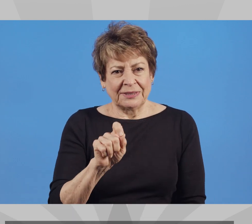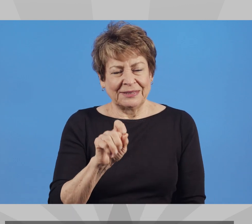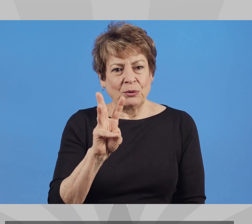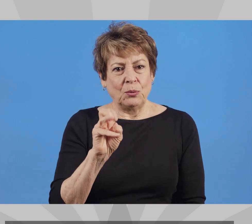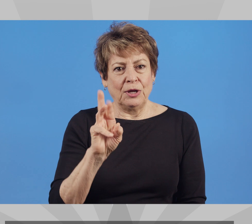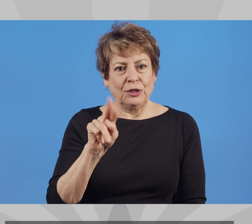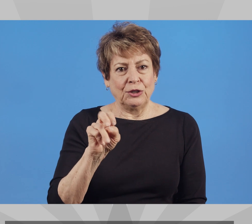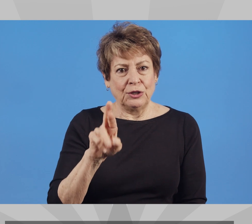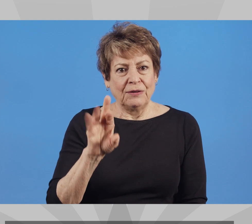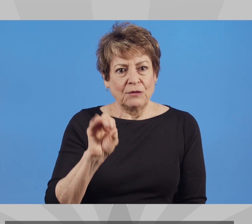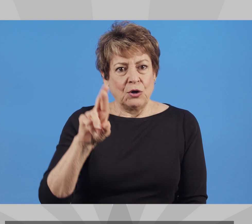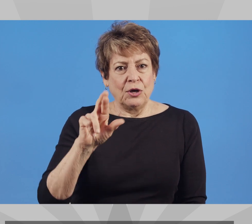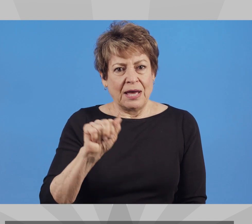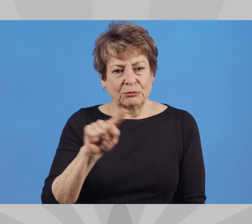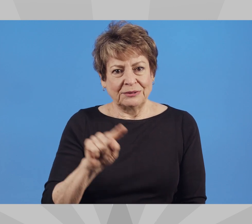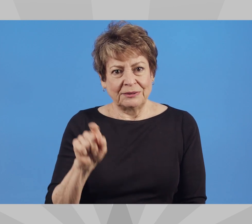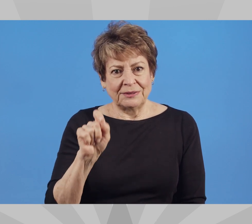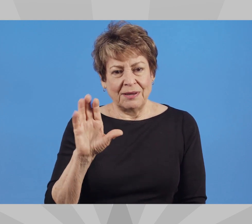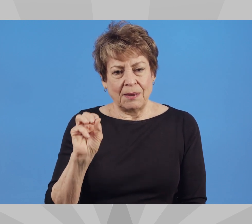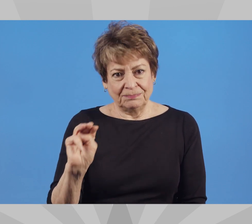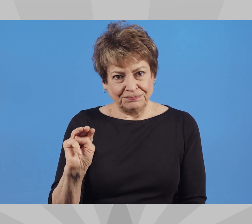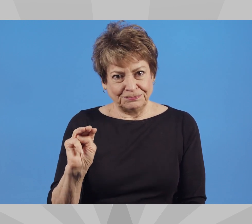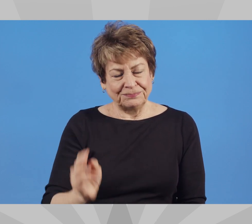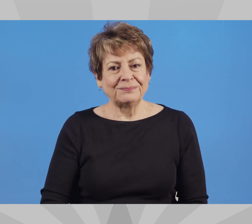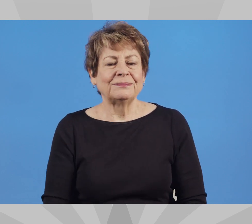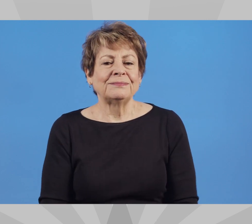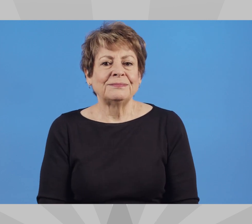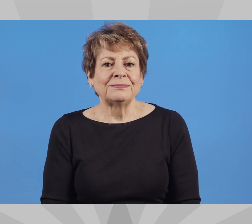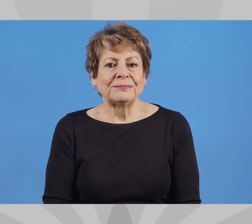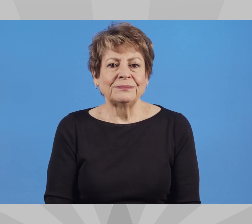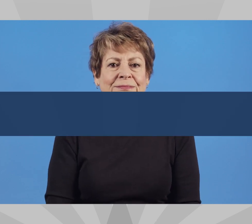.wernerforaz.com